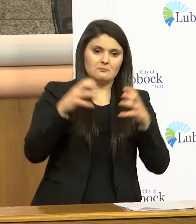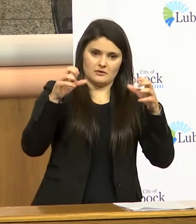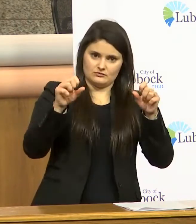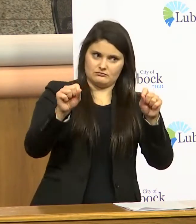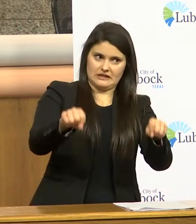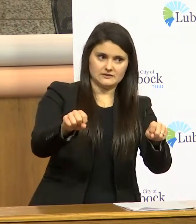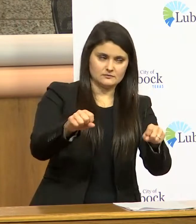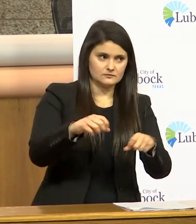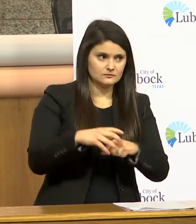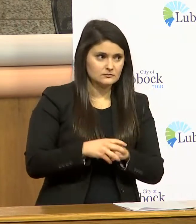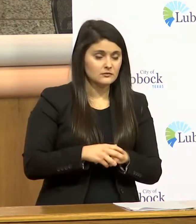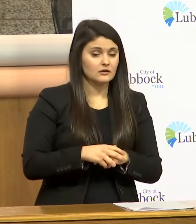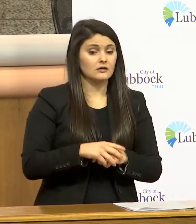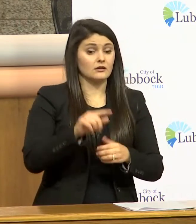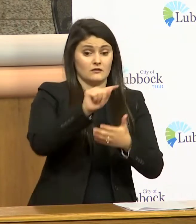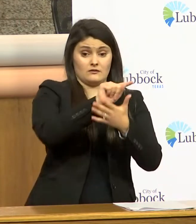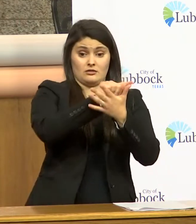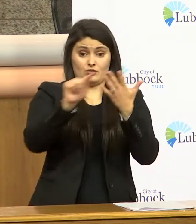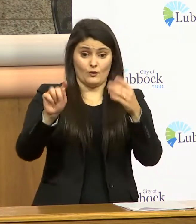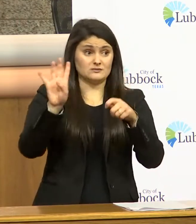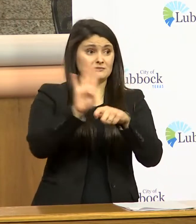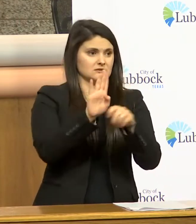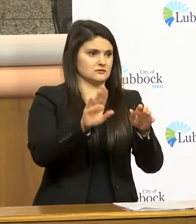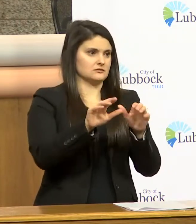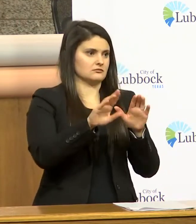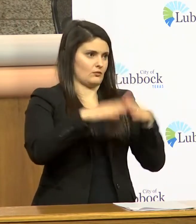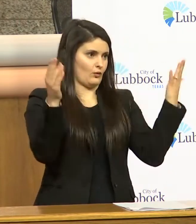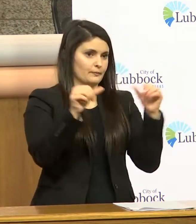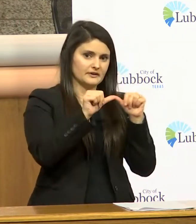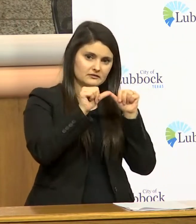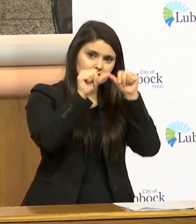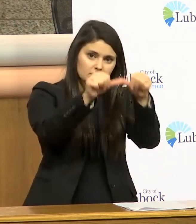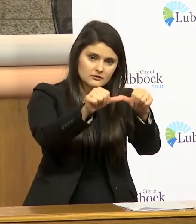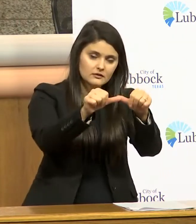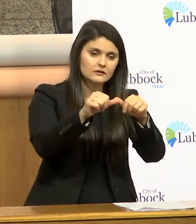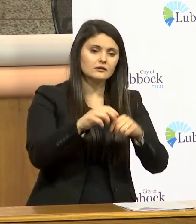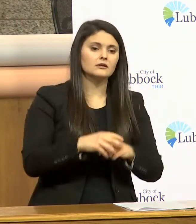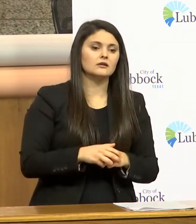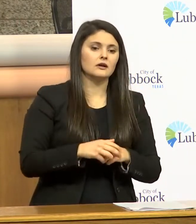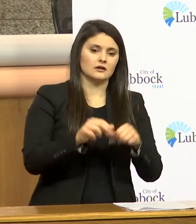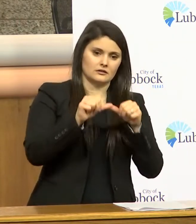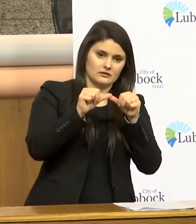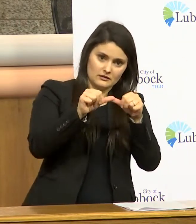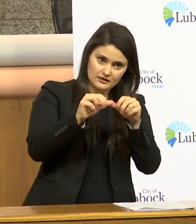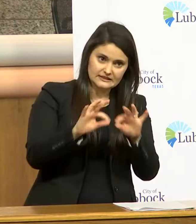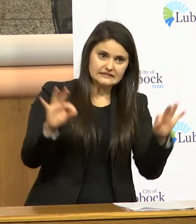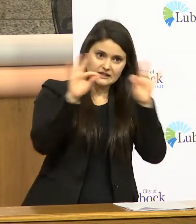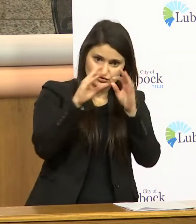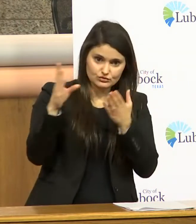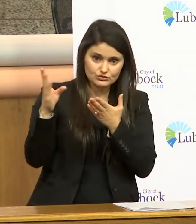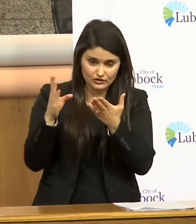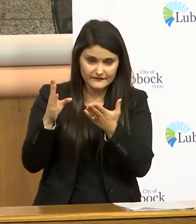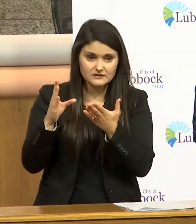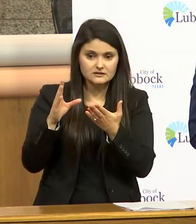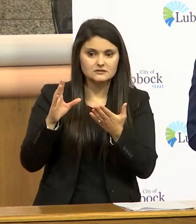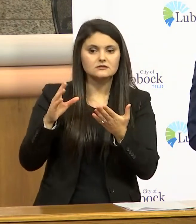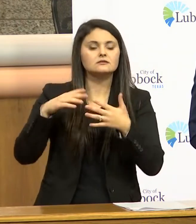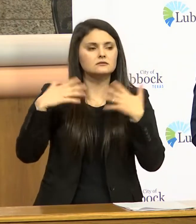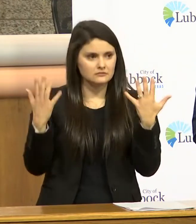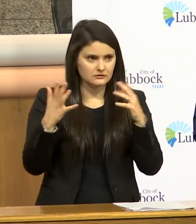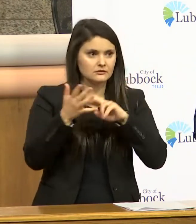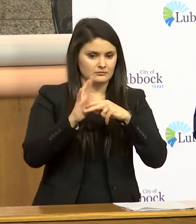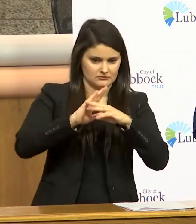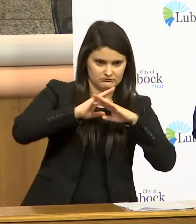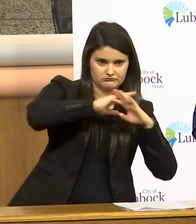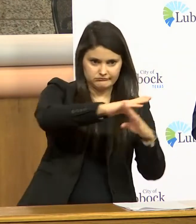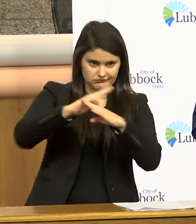we're going to keep those businesses open and maintain the essential services and therefore protect